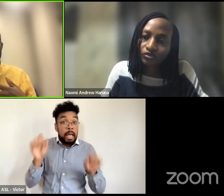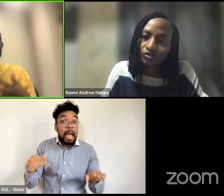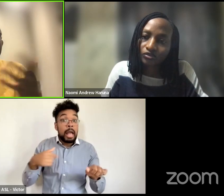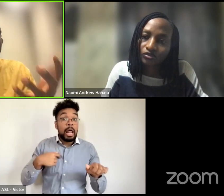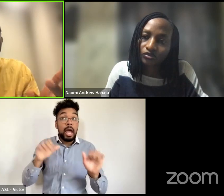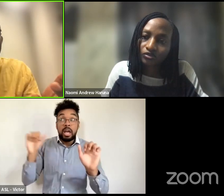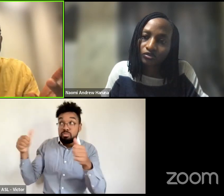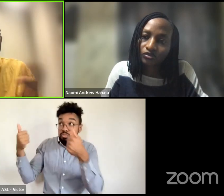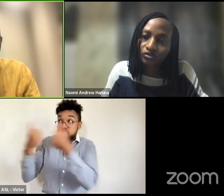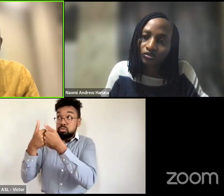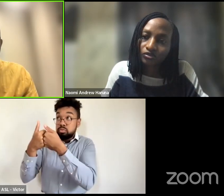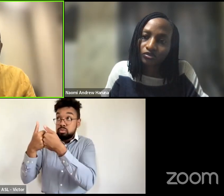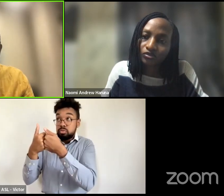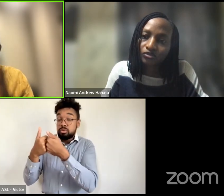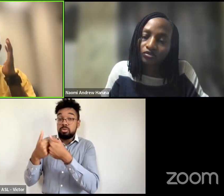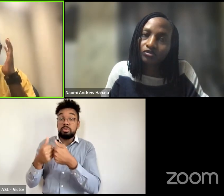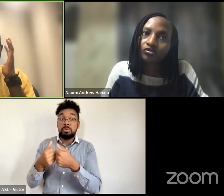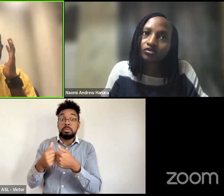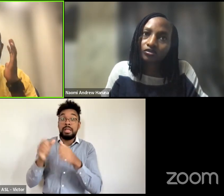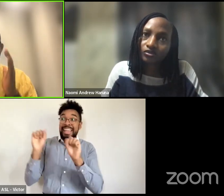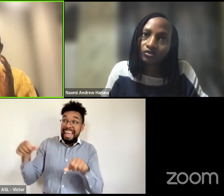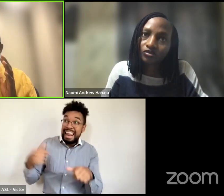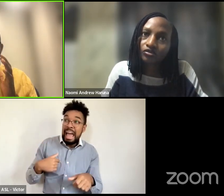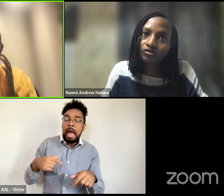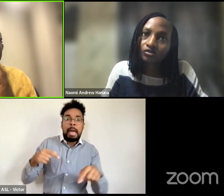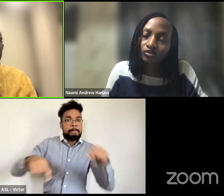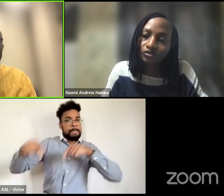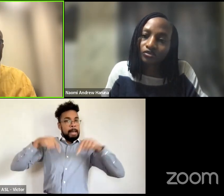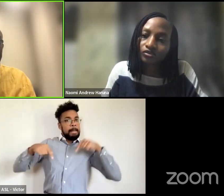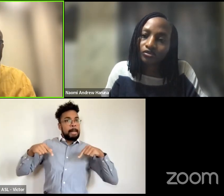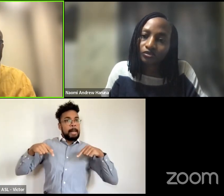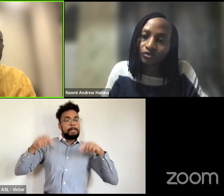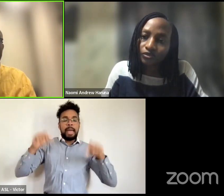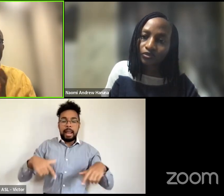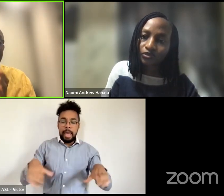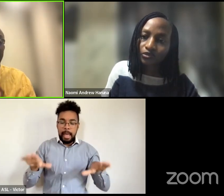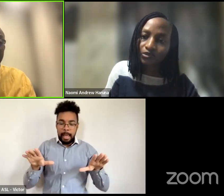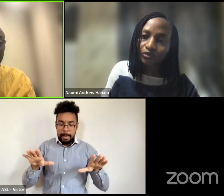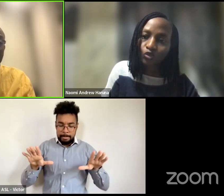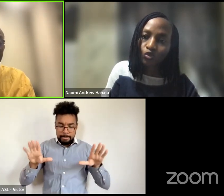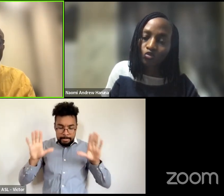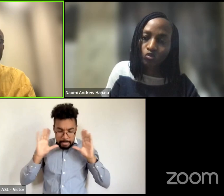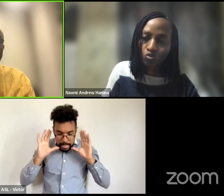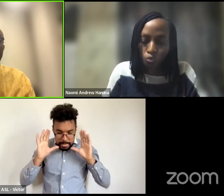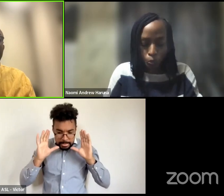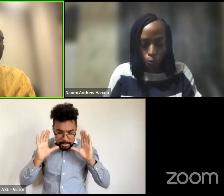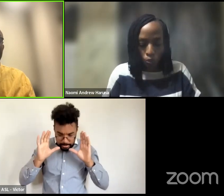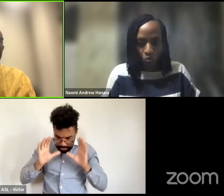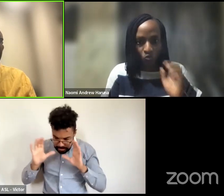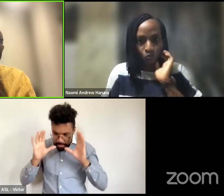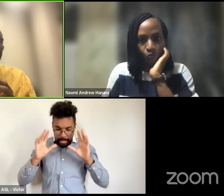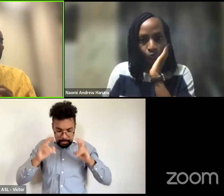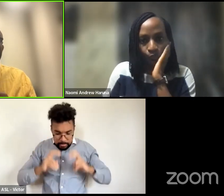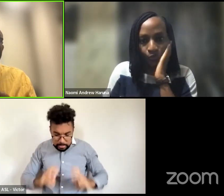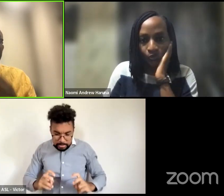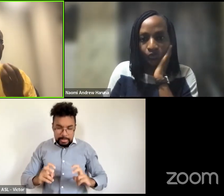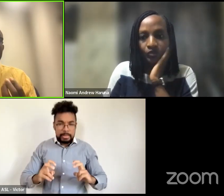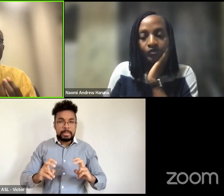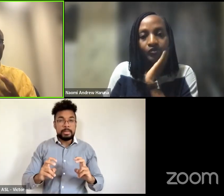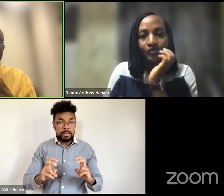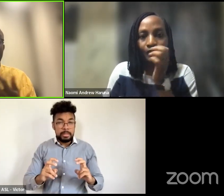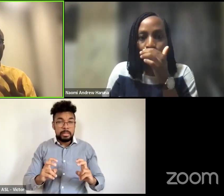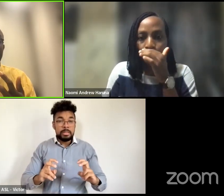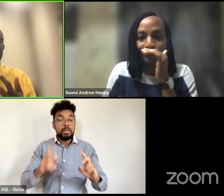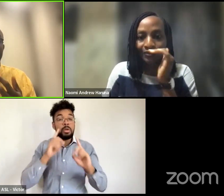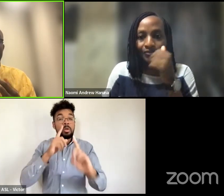step back where do we need to go forward where do we need to listen and really asking ourselves all of those questions so that we can come up with